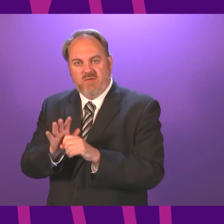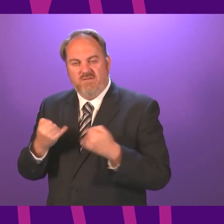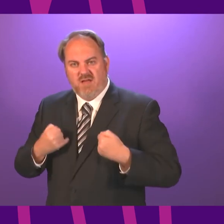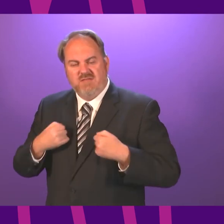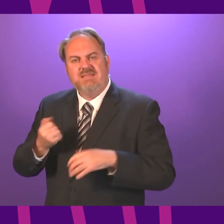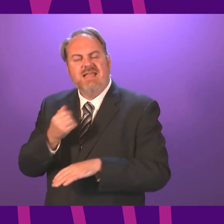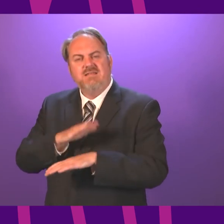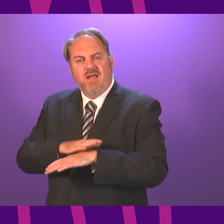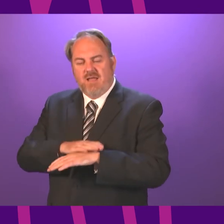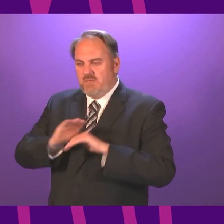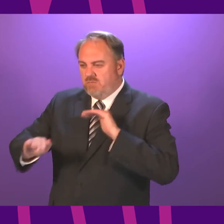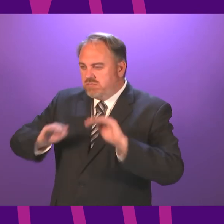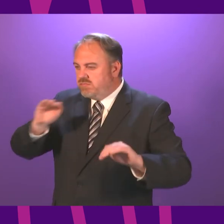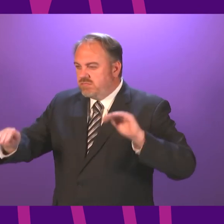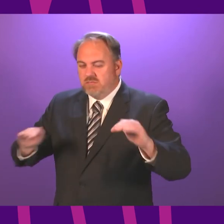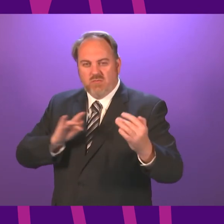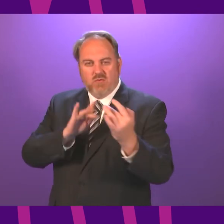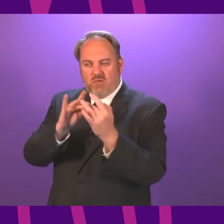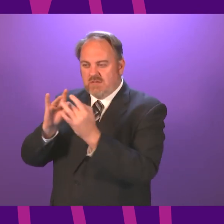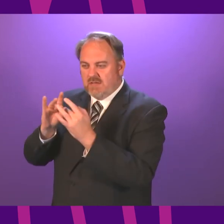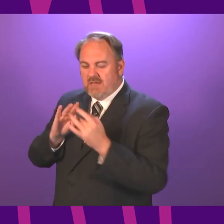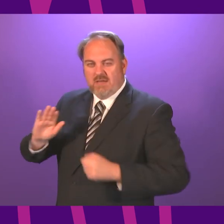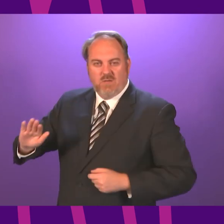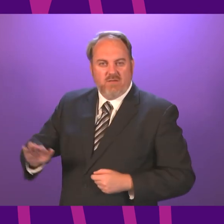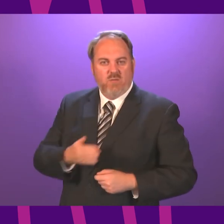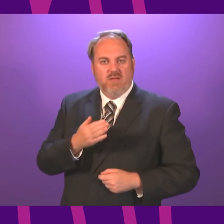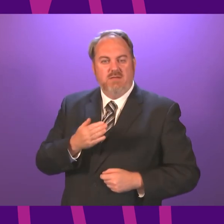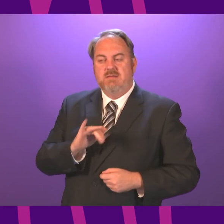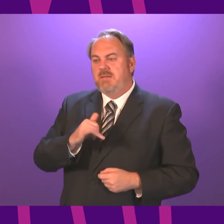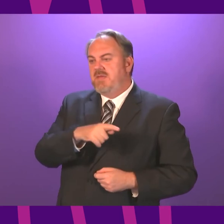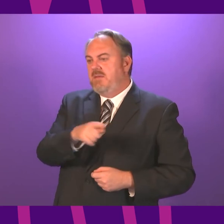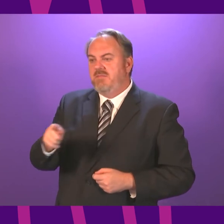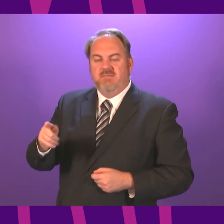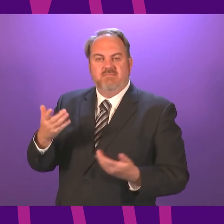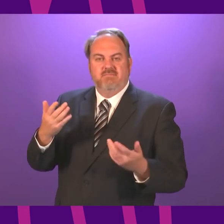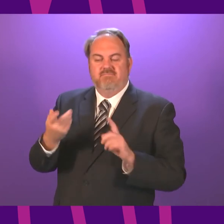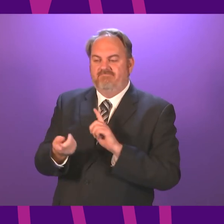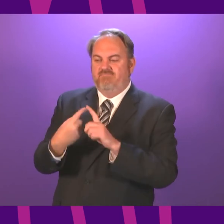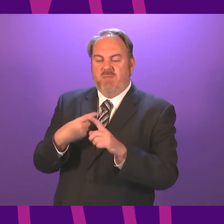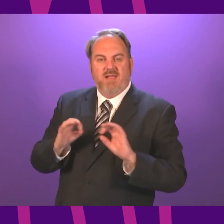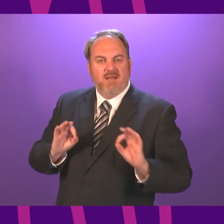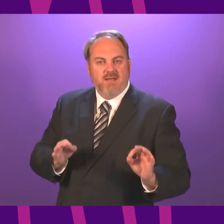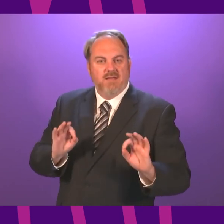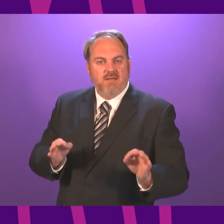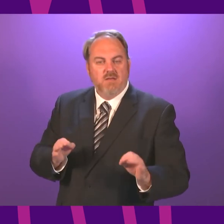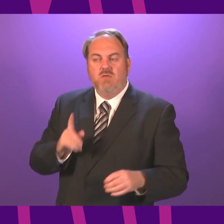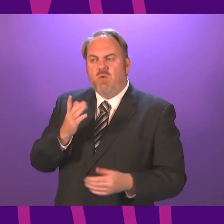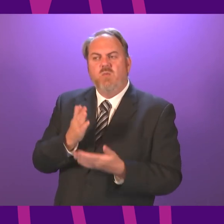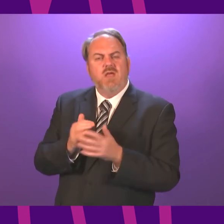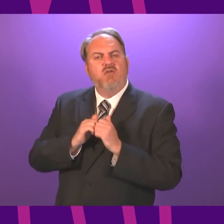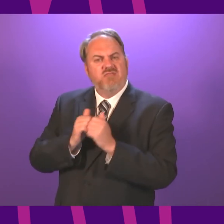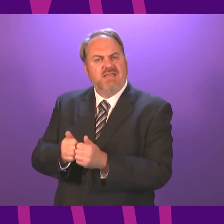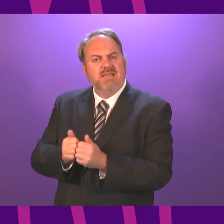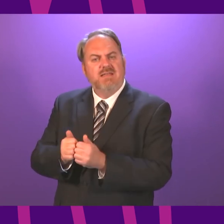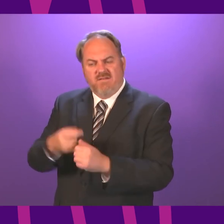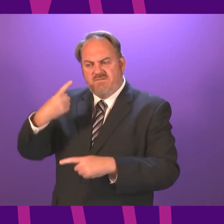contacts. It may be that it takes time for some contacts to come forward. I'm not saying that's the case in this situation. So speed is of the